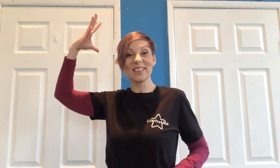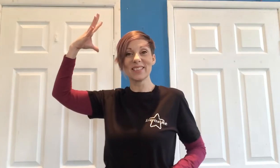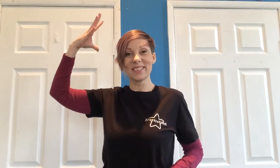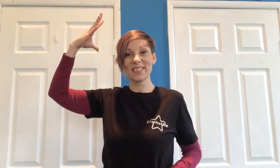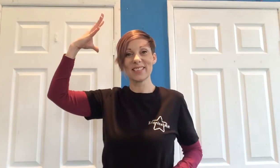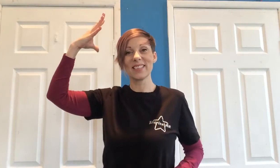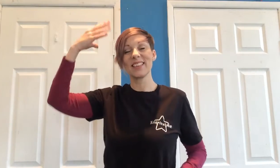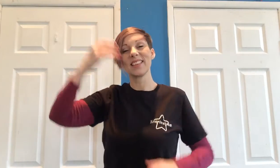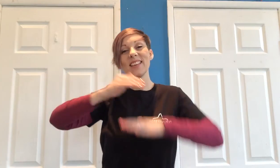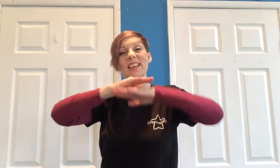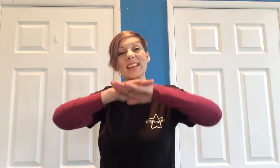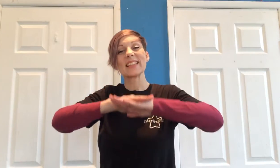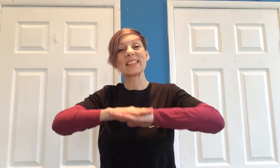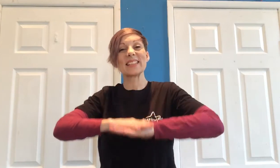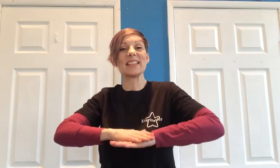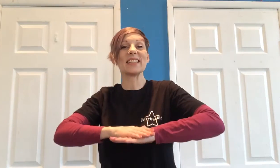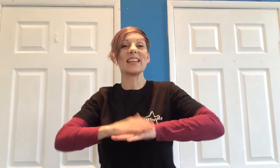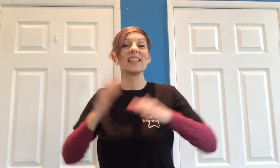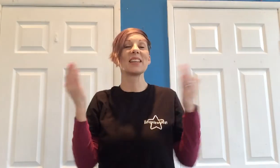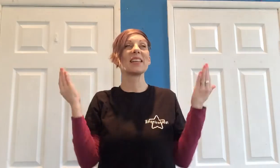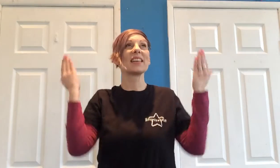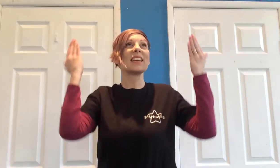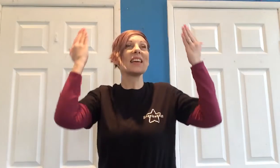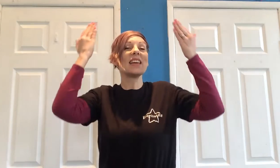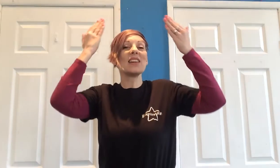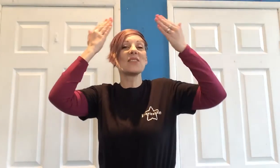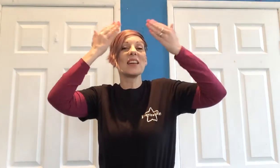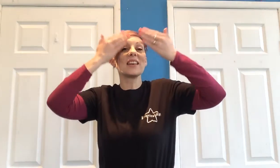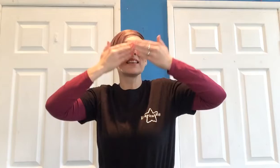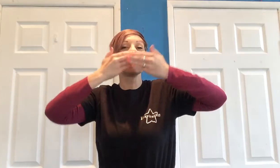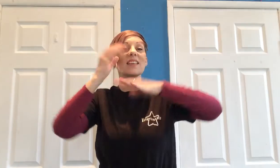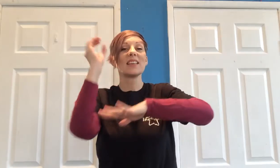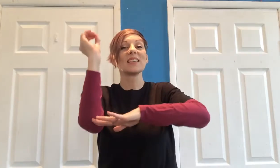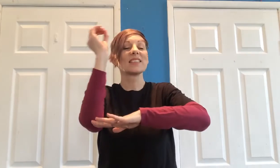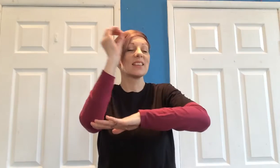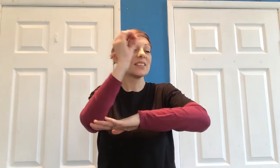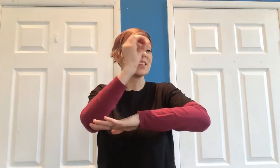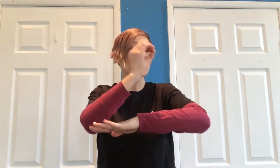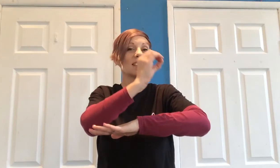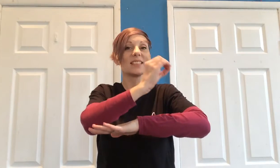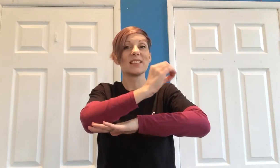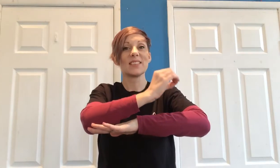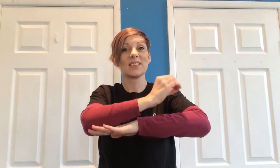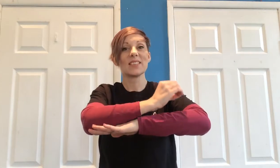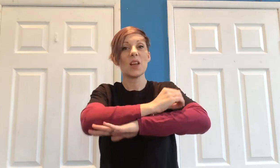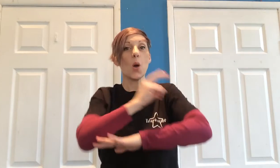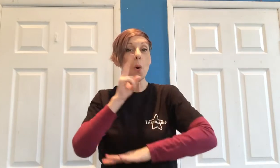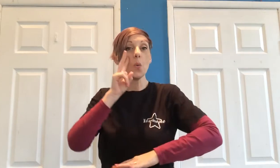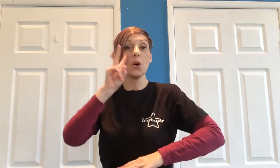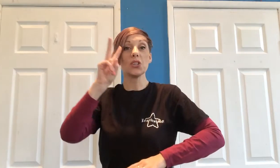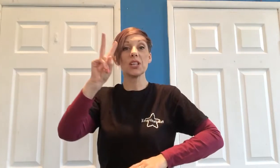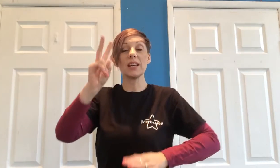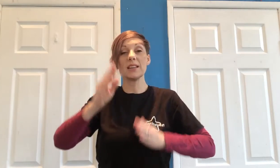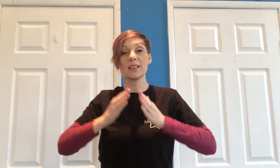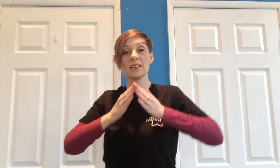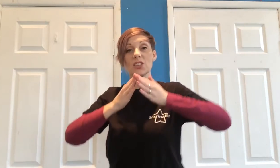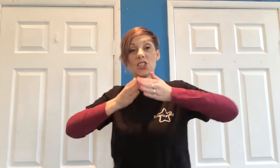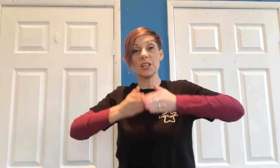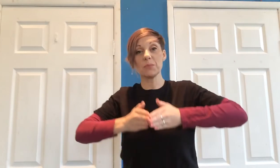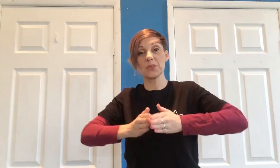sitting evening sunset watching the ships